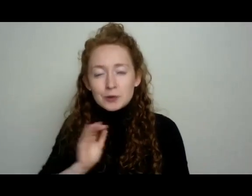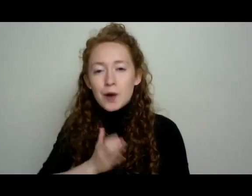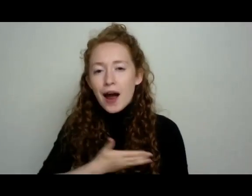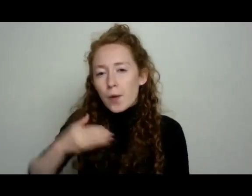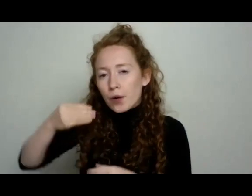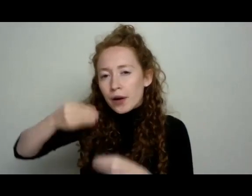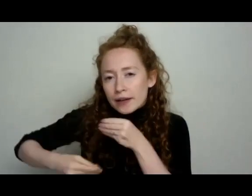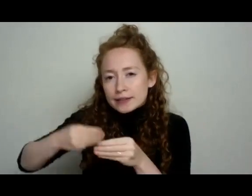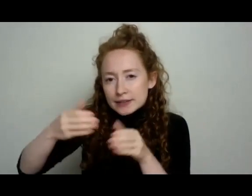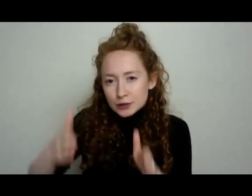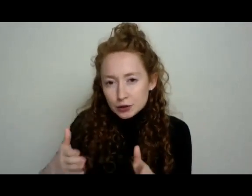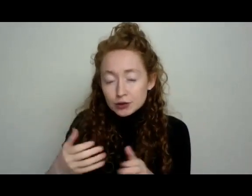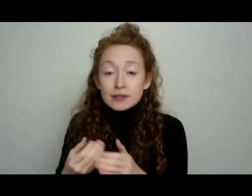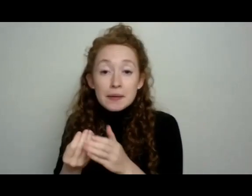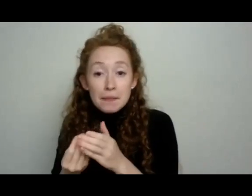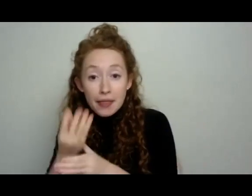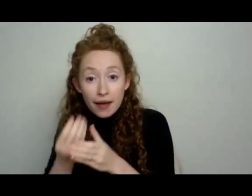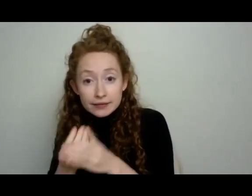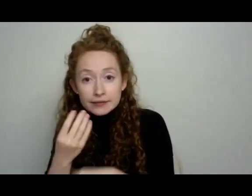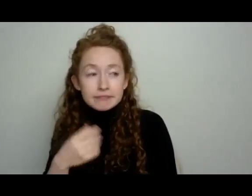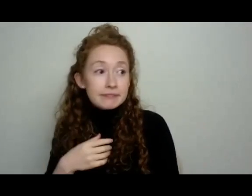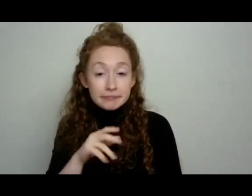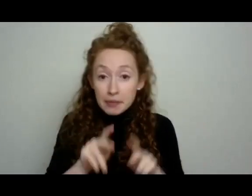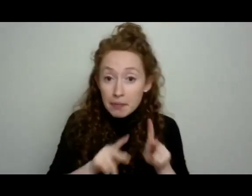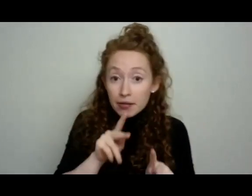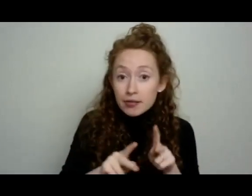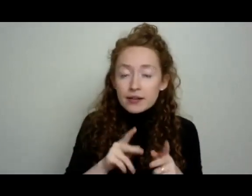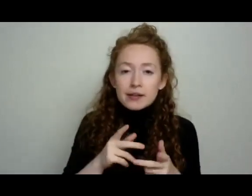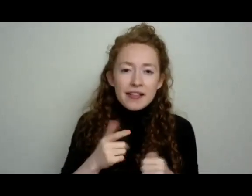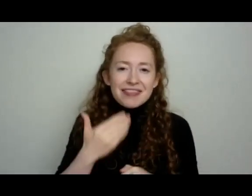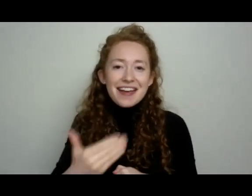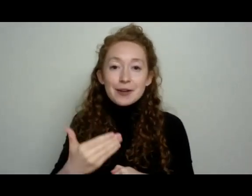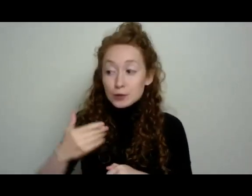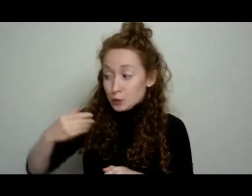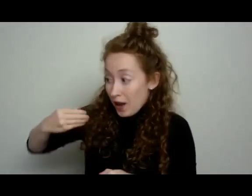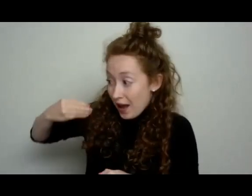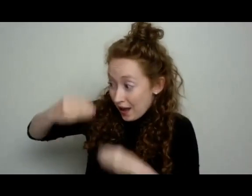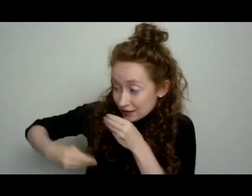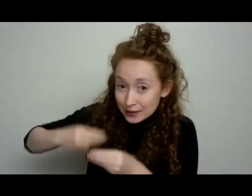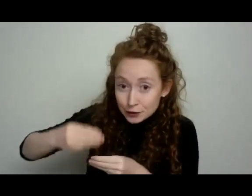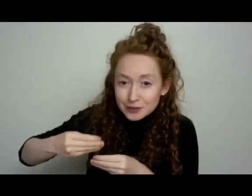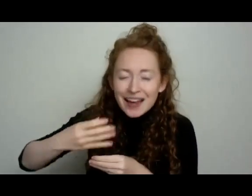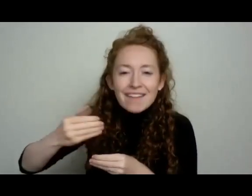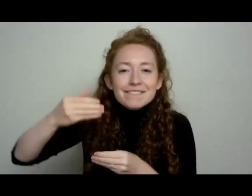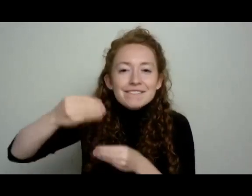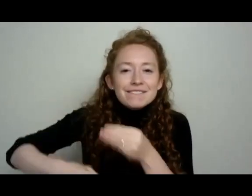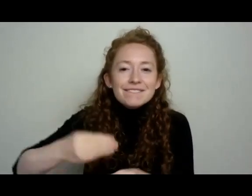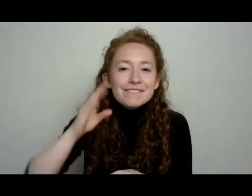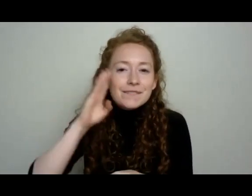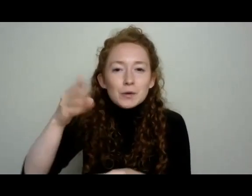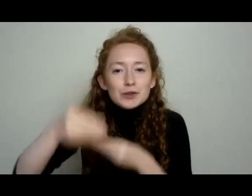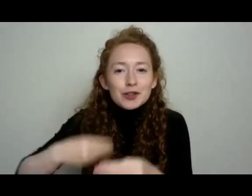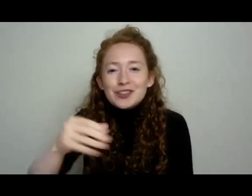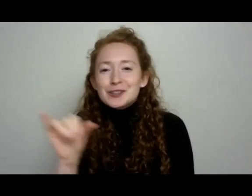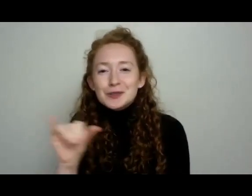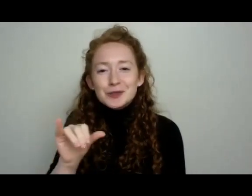plant and human. And thank you to future generations. It is such a joy to be a link in this legacy of life